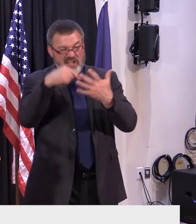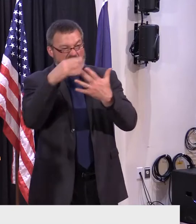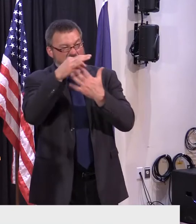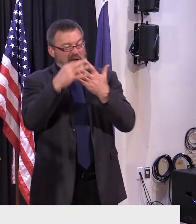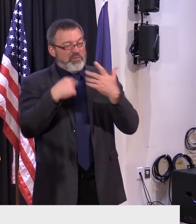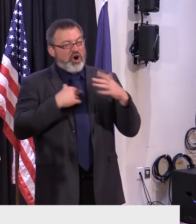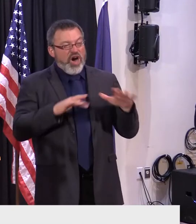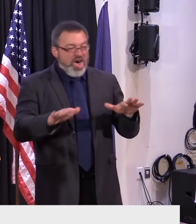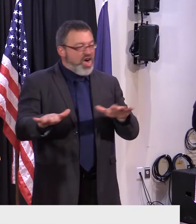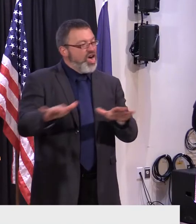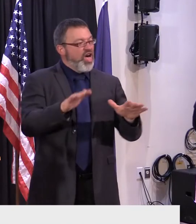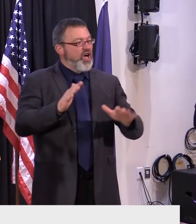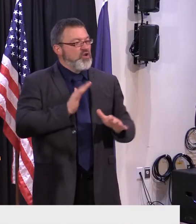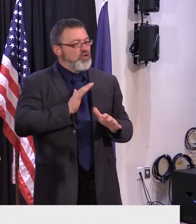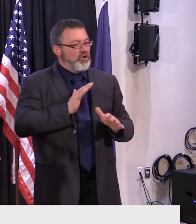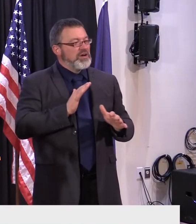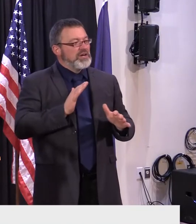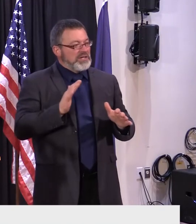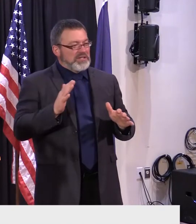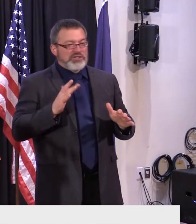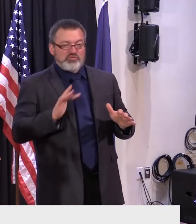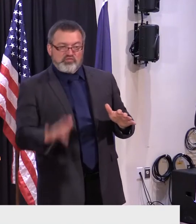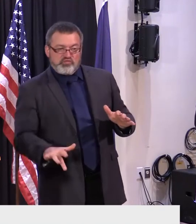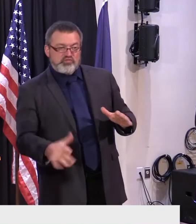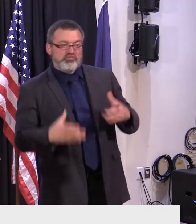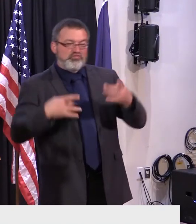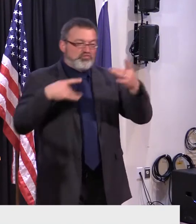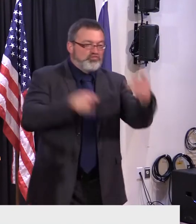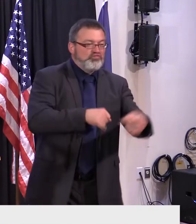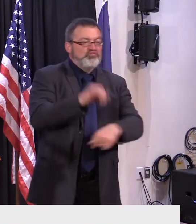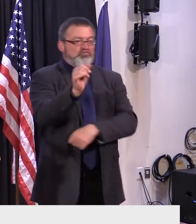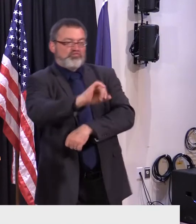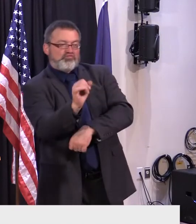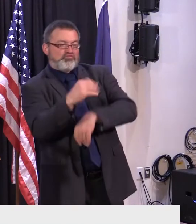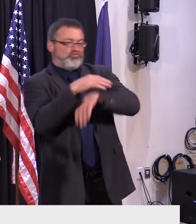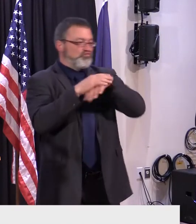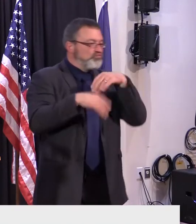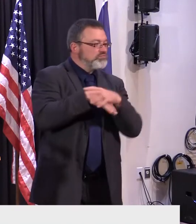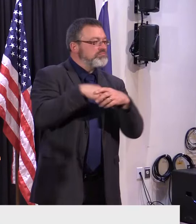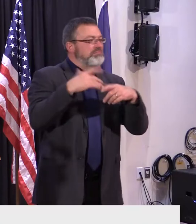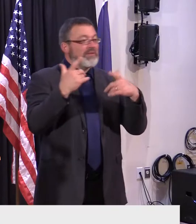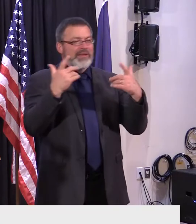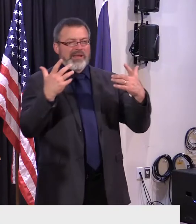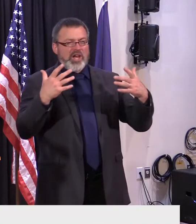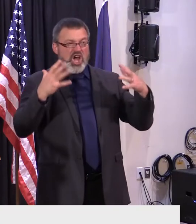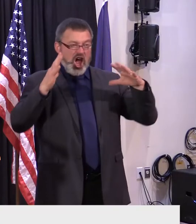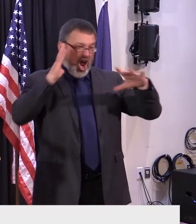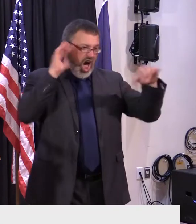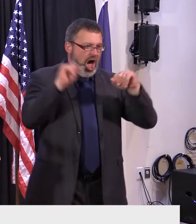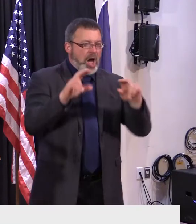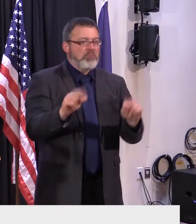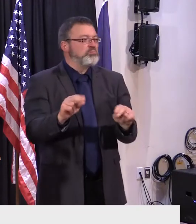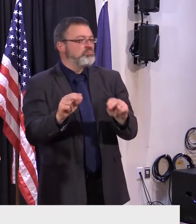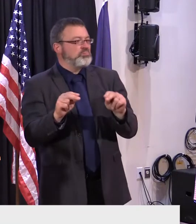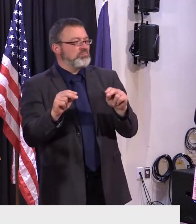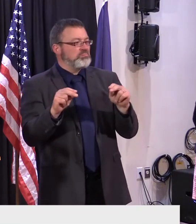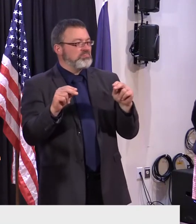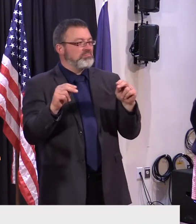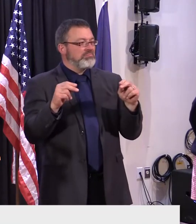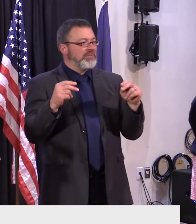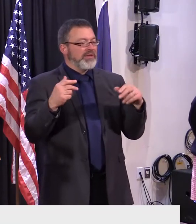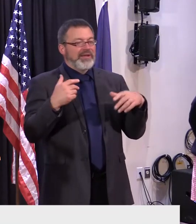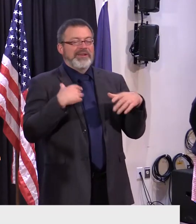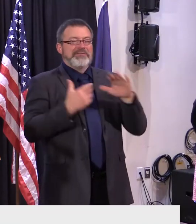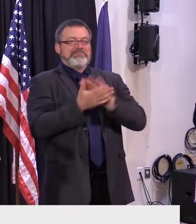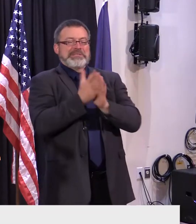torque pickup it's quiet um and no complaints thus far i appreciate